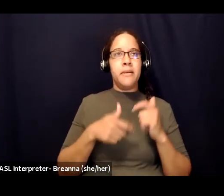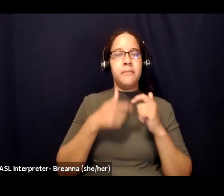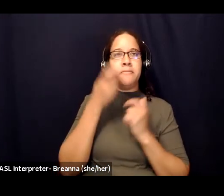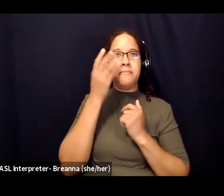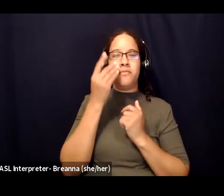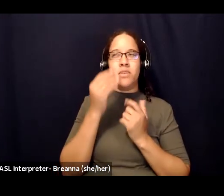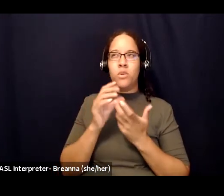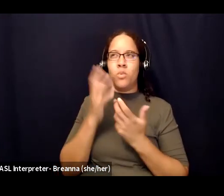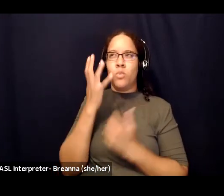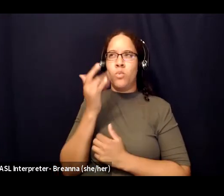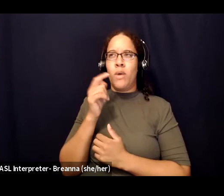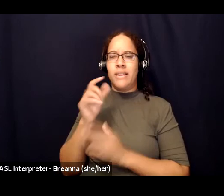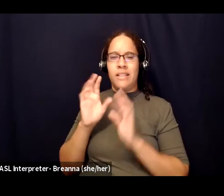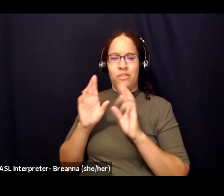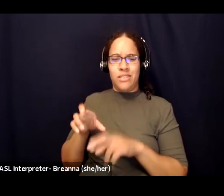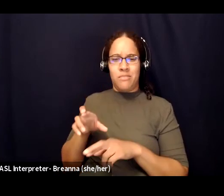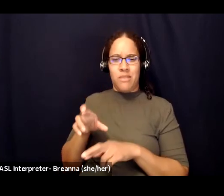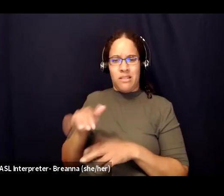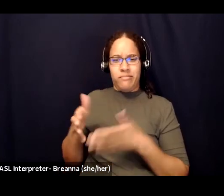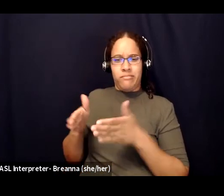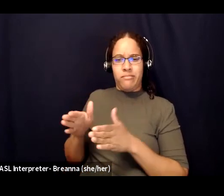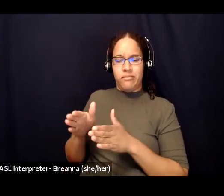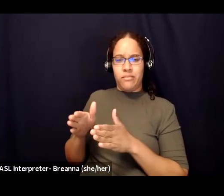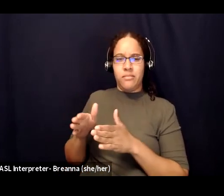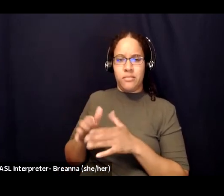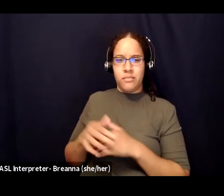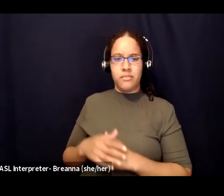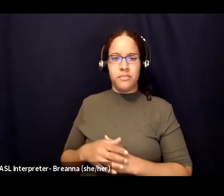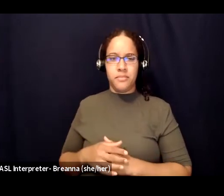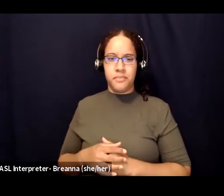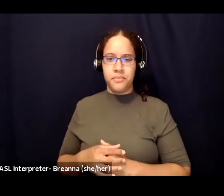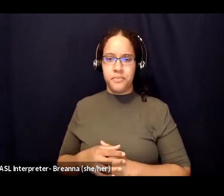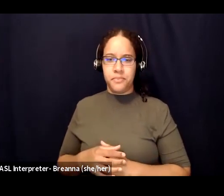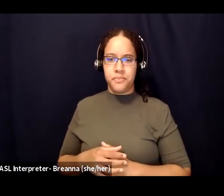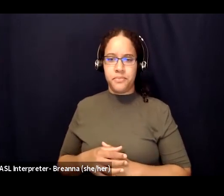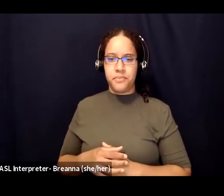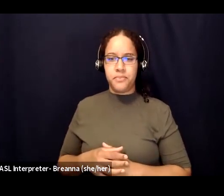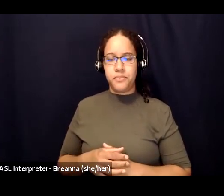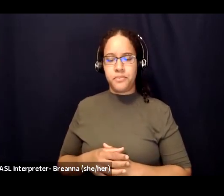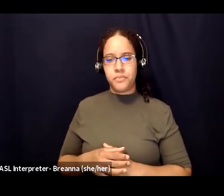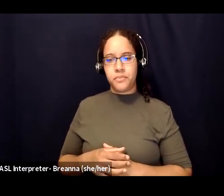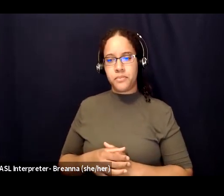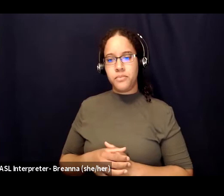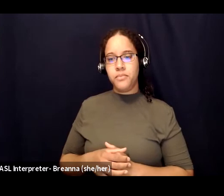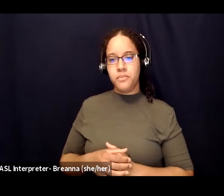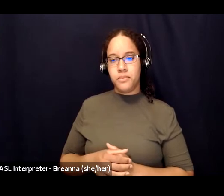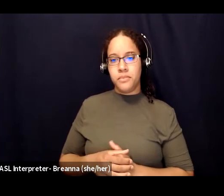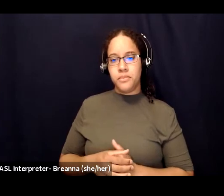um and then being able to you know maybe reach out to someone to maybe professional